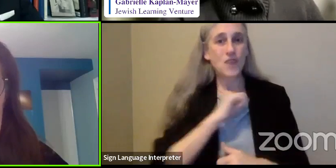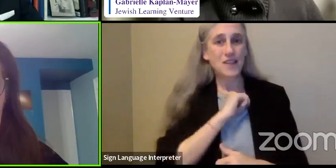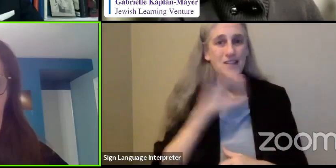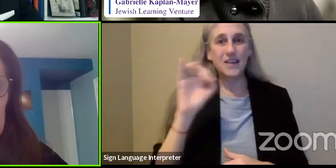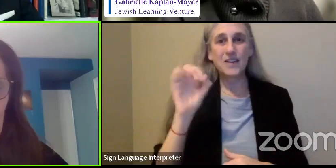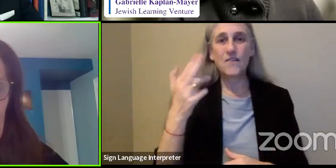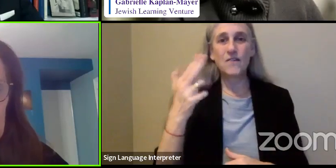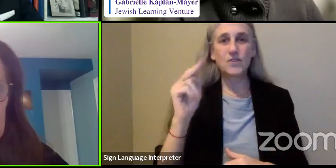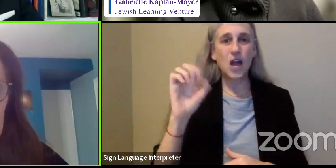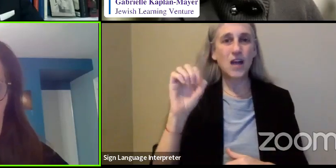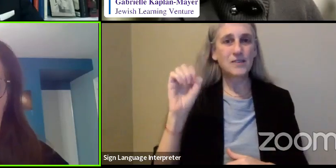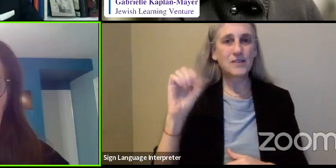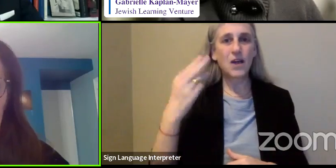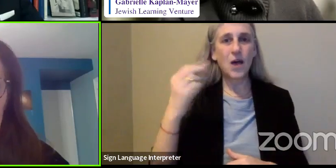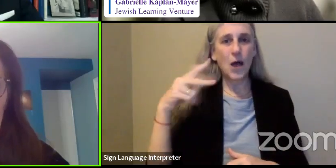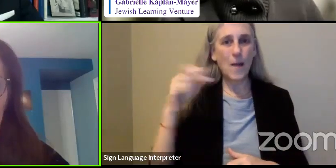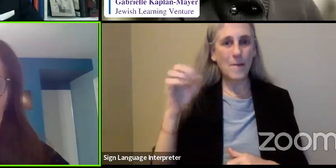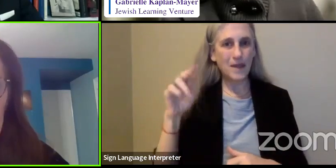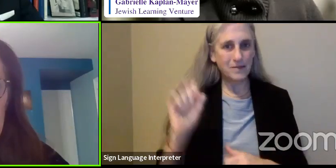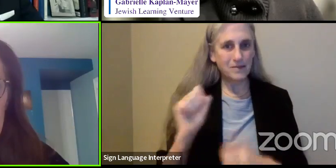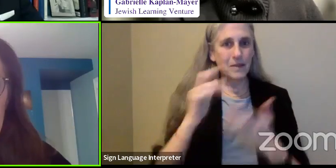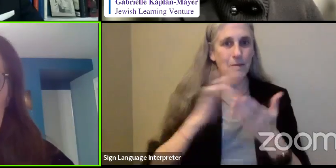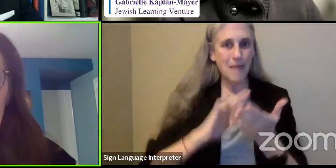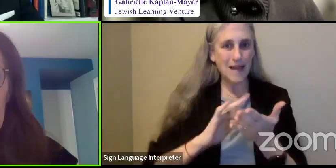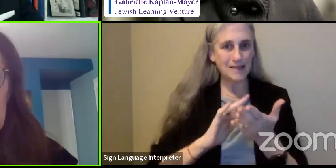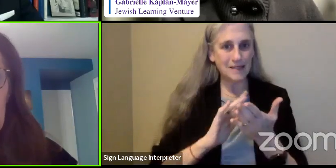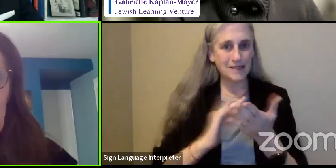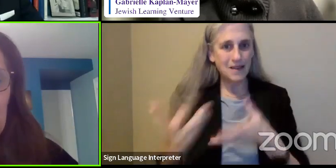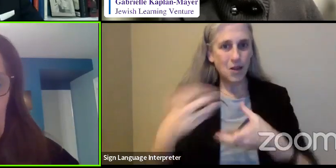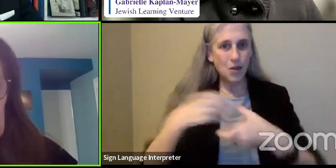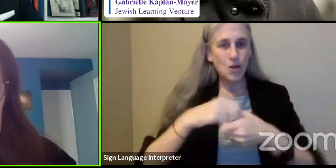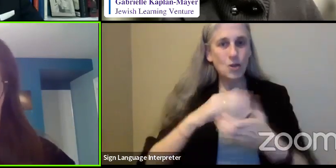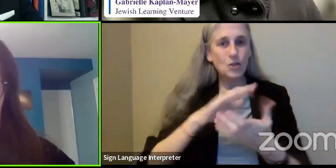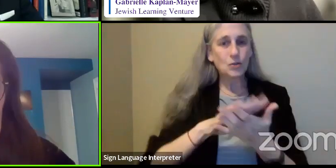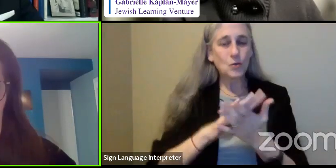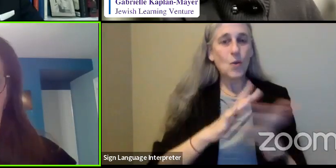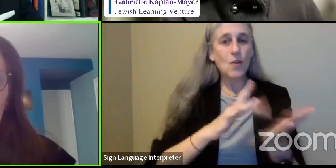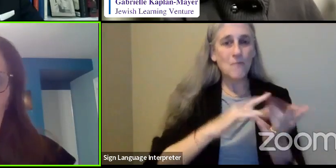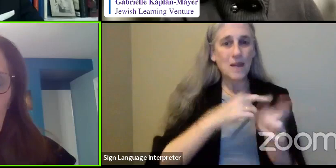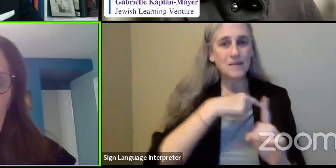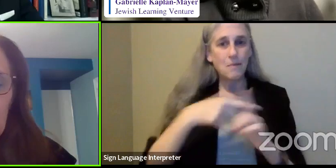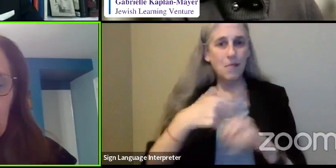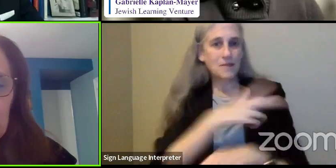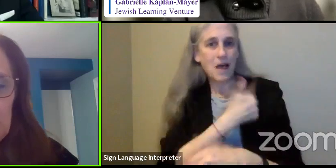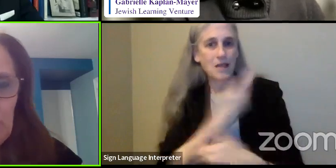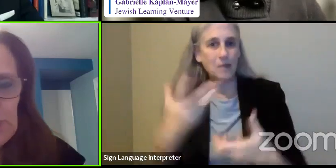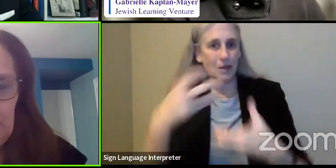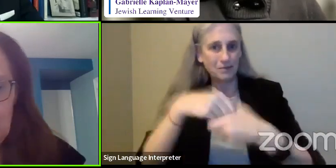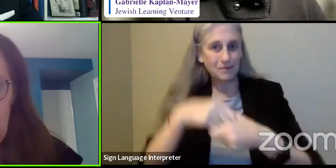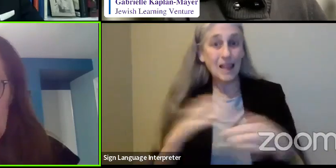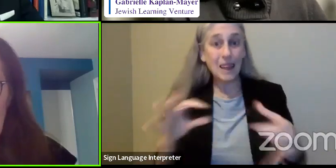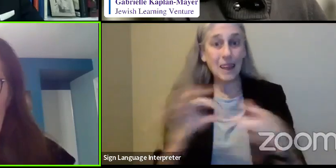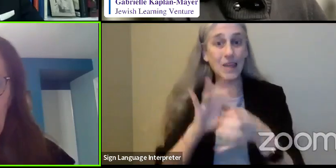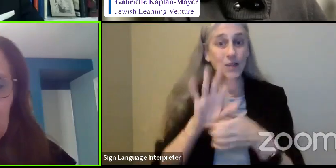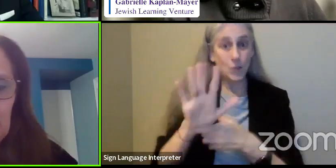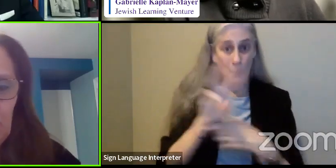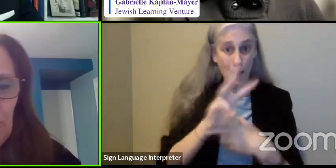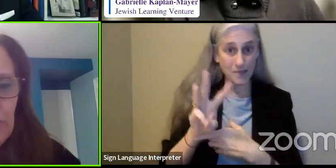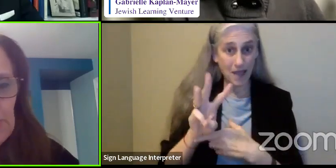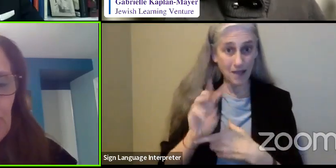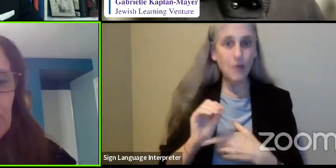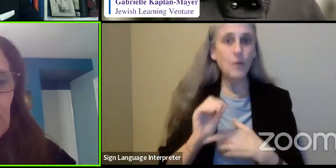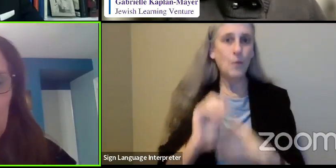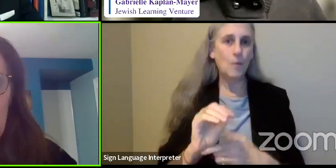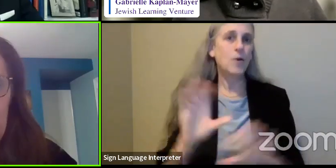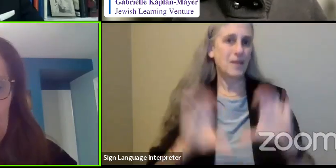University and Johns Hopkins Medicine, which incorporates the School of Medicine and the hospital. We will put the link to his website in the chat as well at the end of the